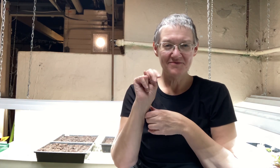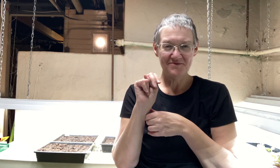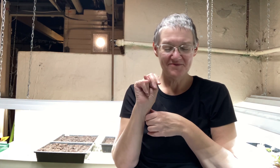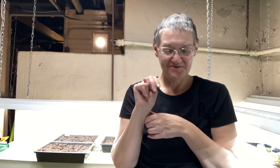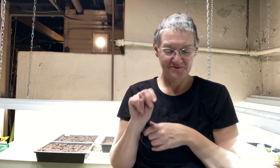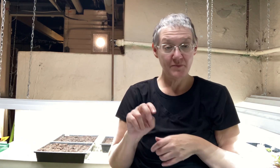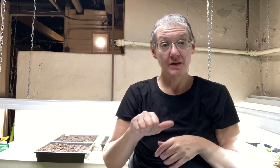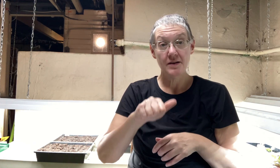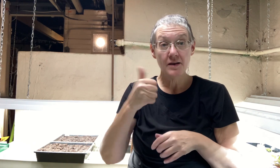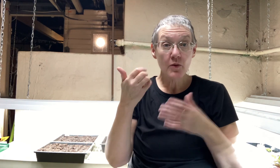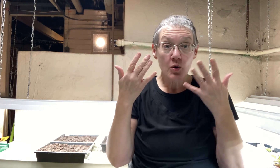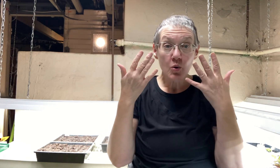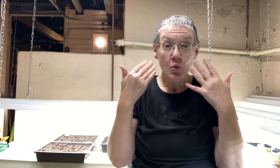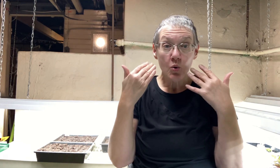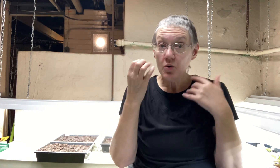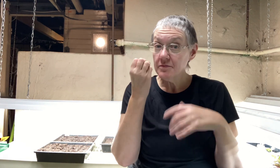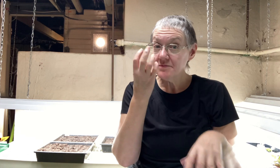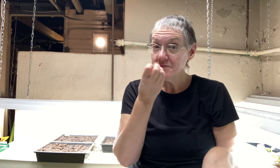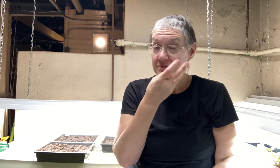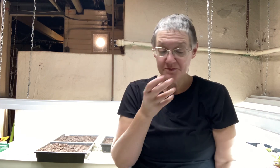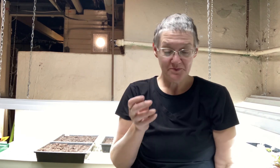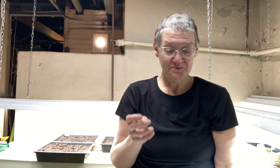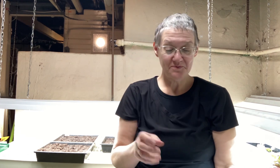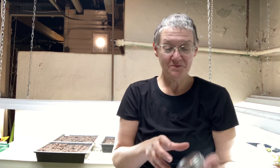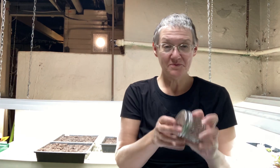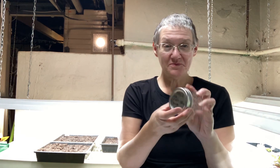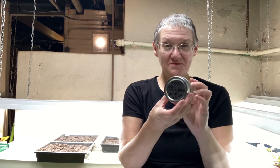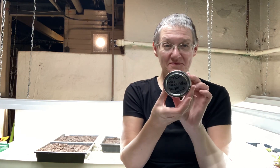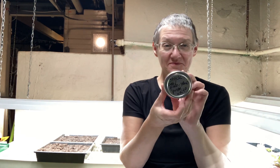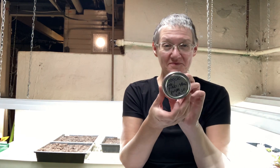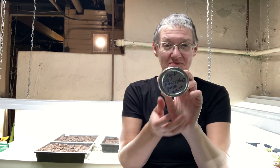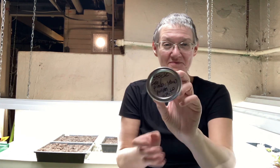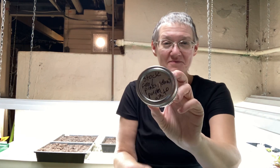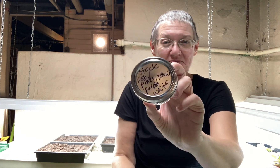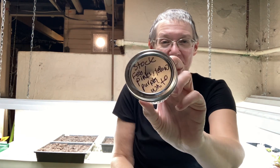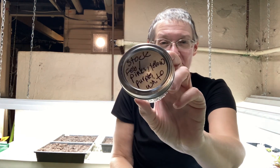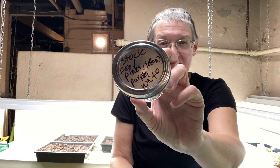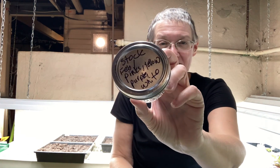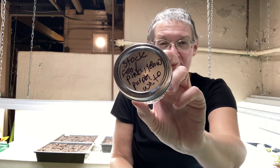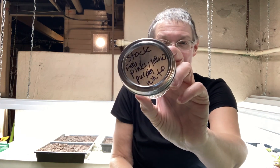garden now another cool loving flower is stock